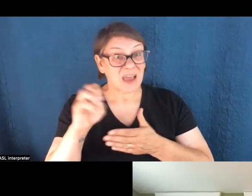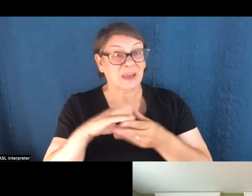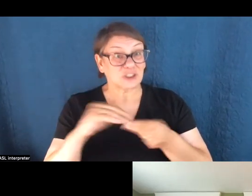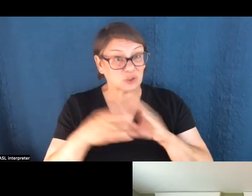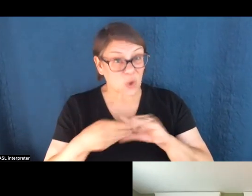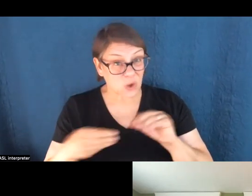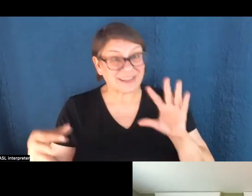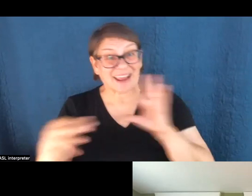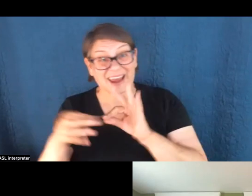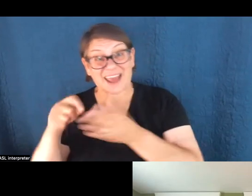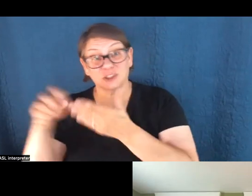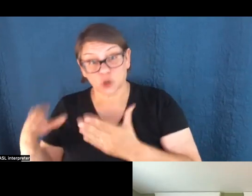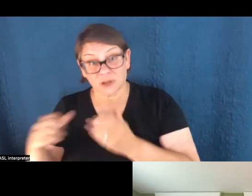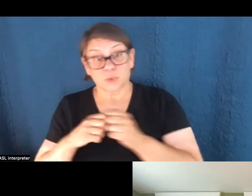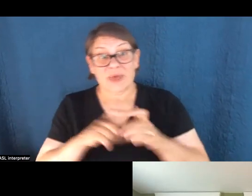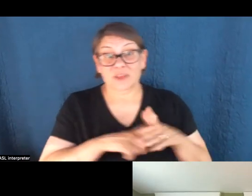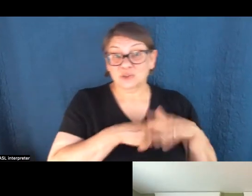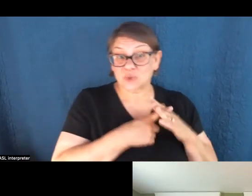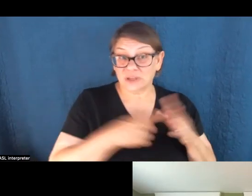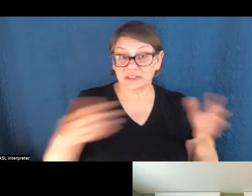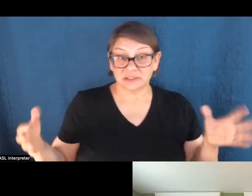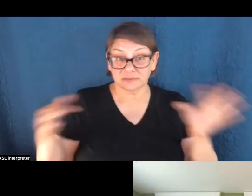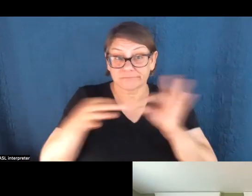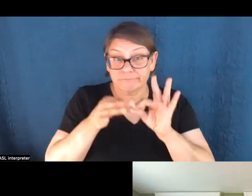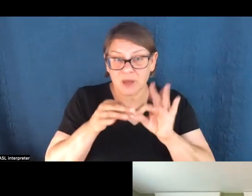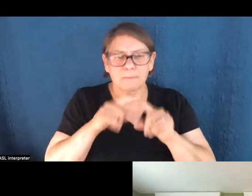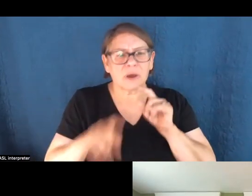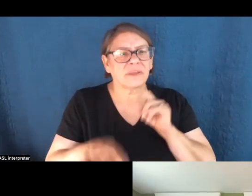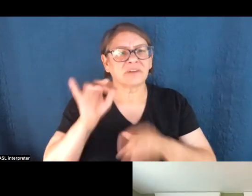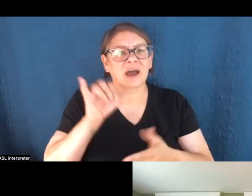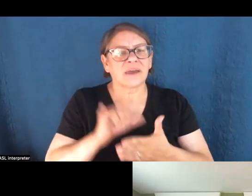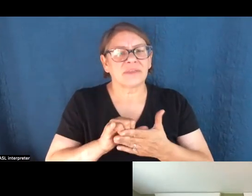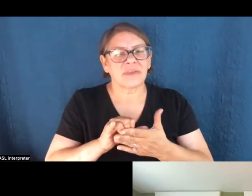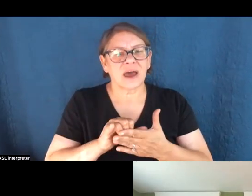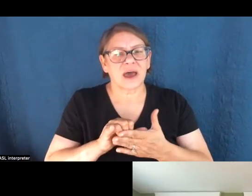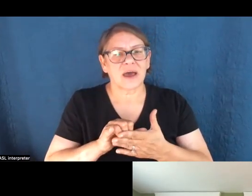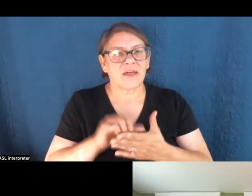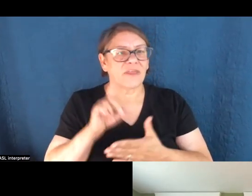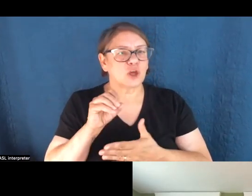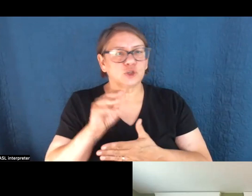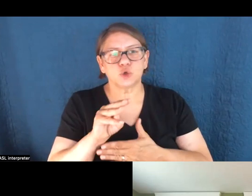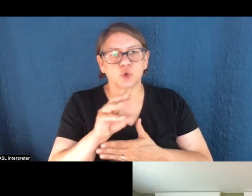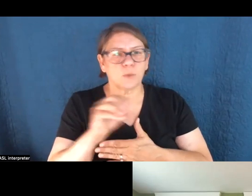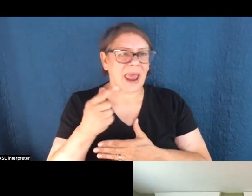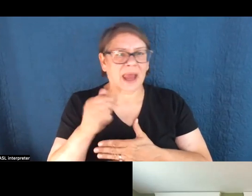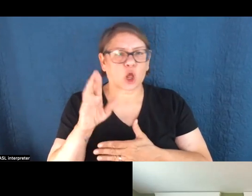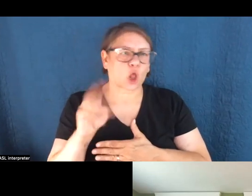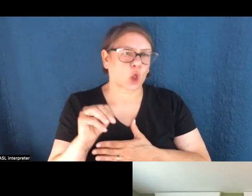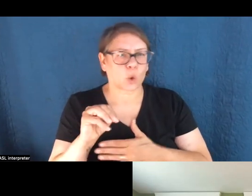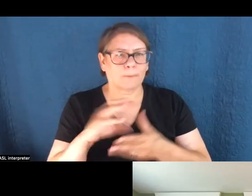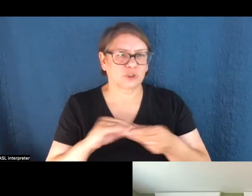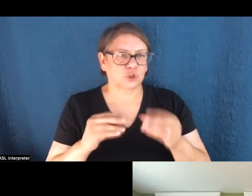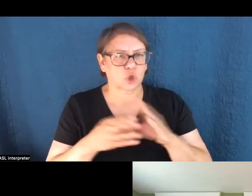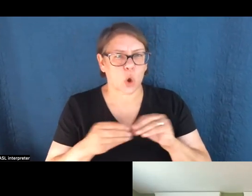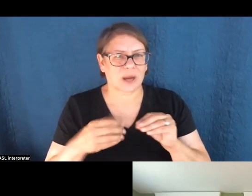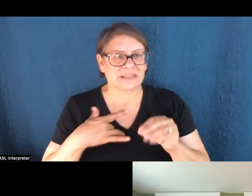to sources. Um, but they find that, you know, the, the, the so-called doom and gloom stories sent tends to get picked